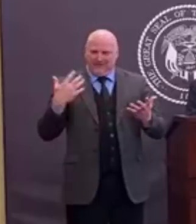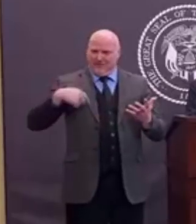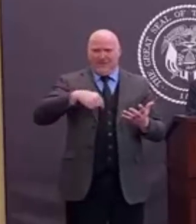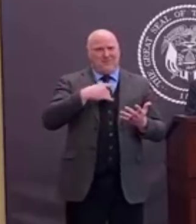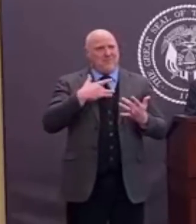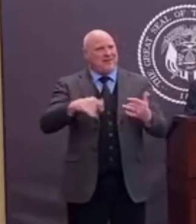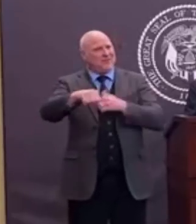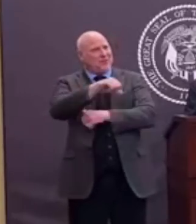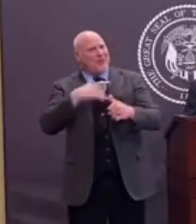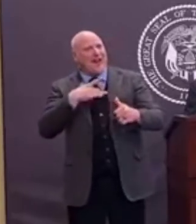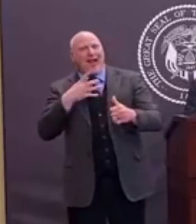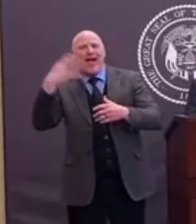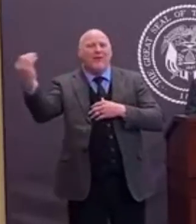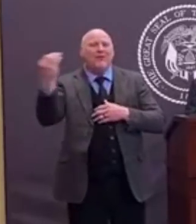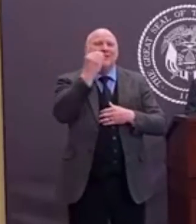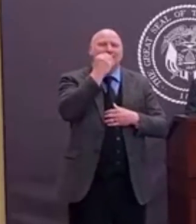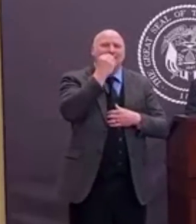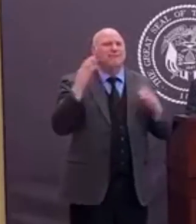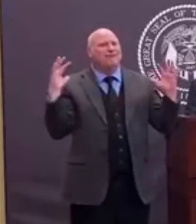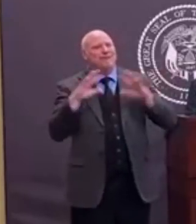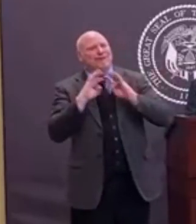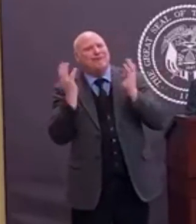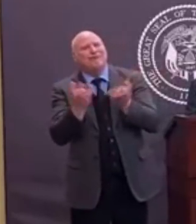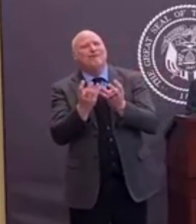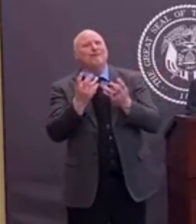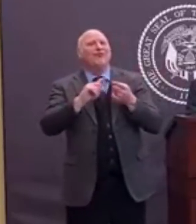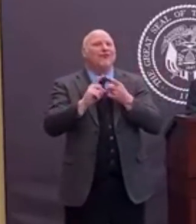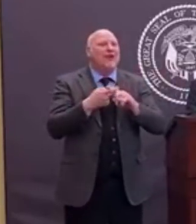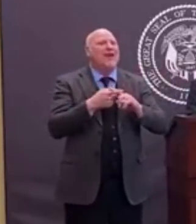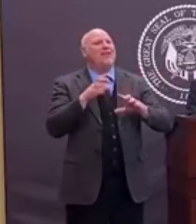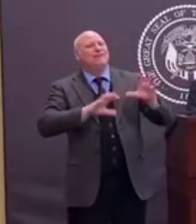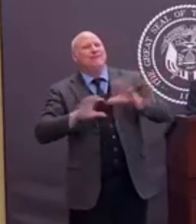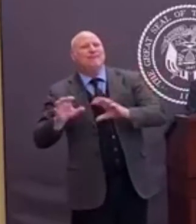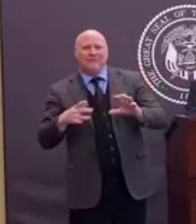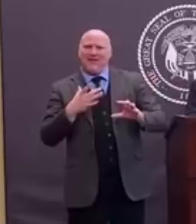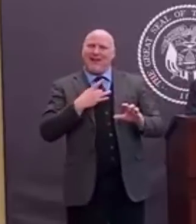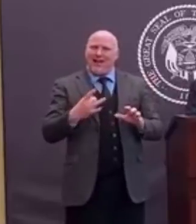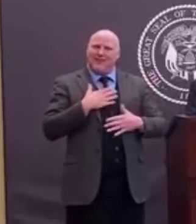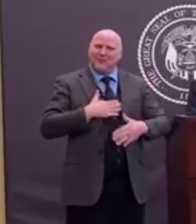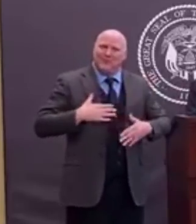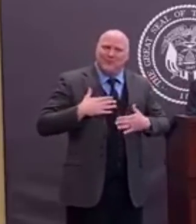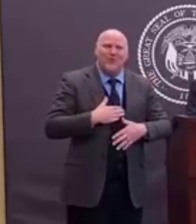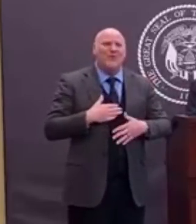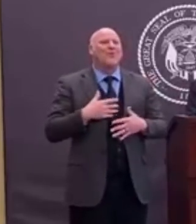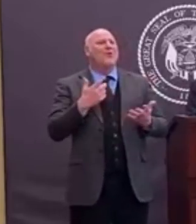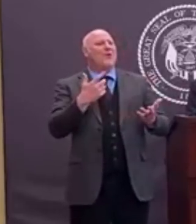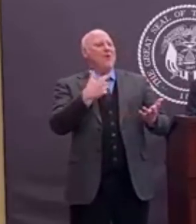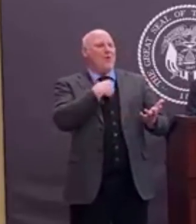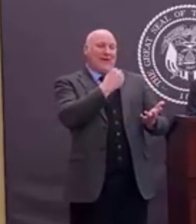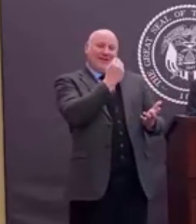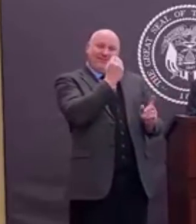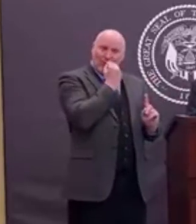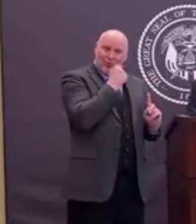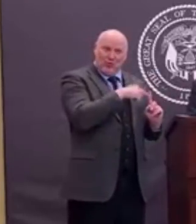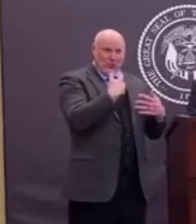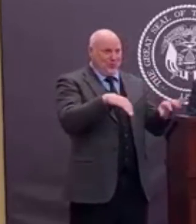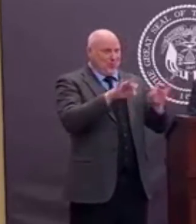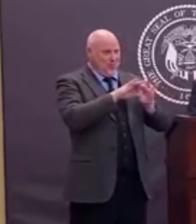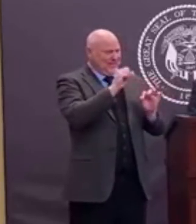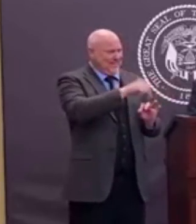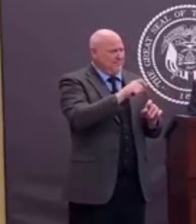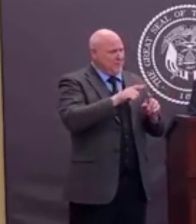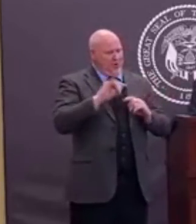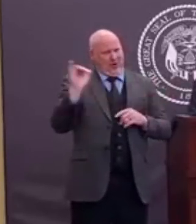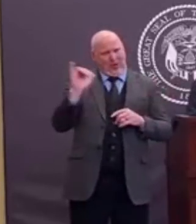That's really what motivates us to go out and eat, maybe not the food so much as it is just to hang out together. I get